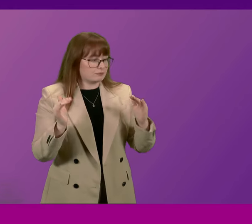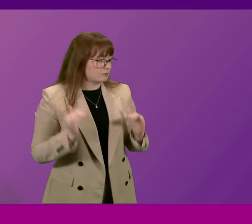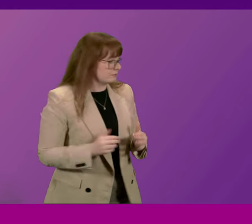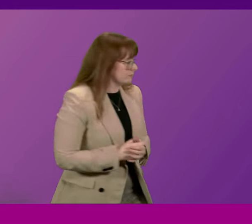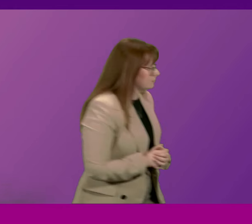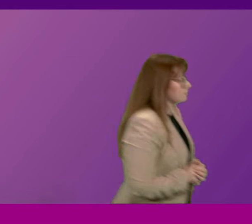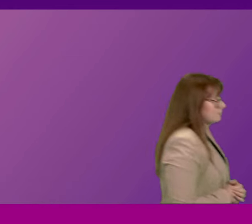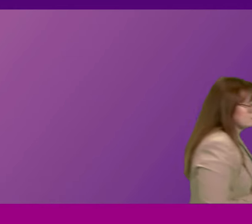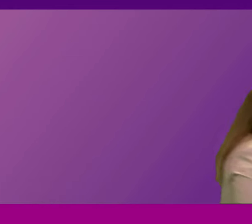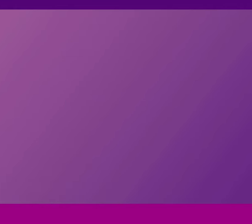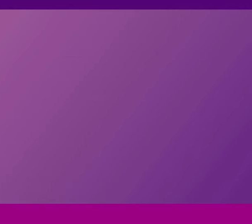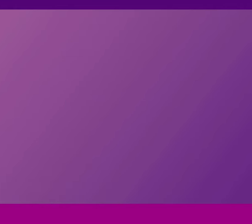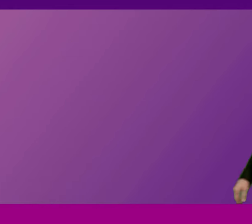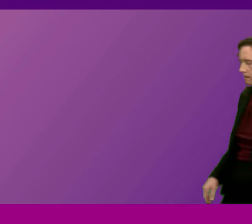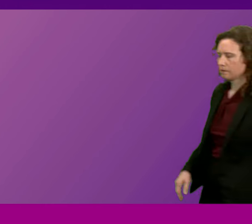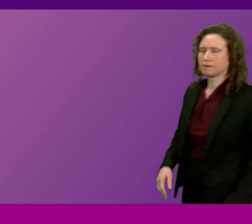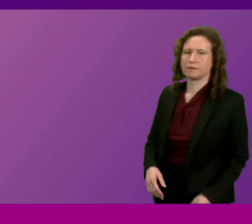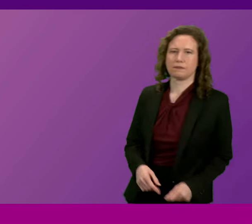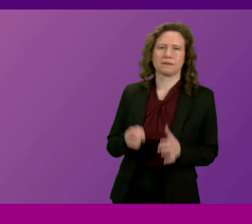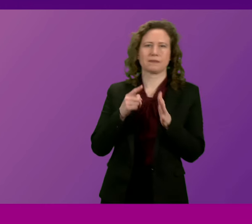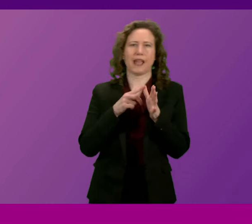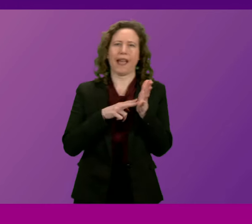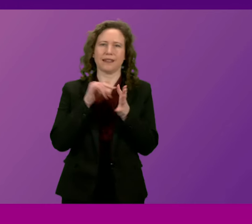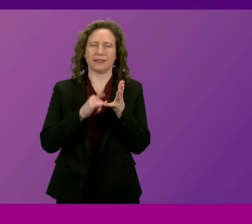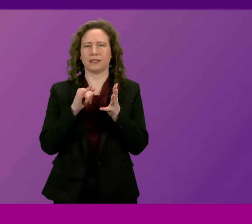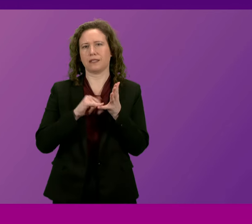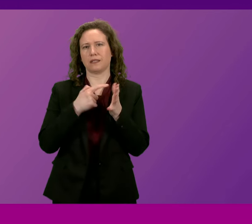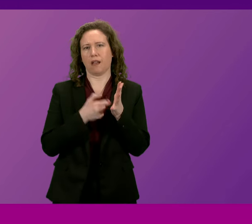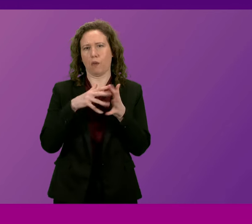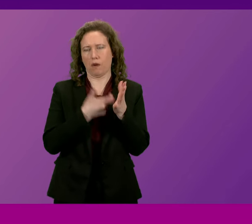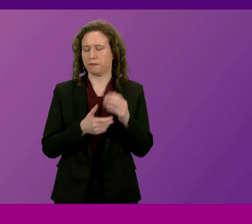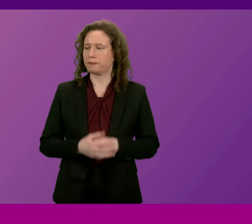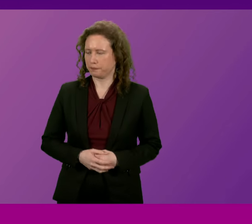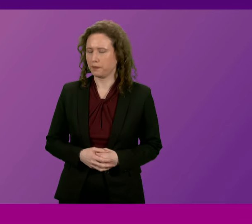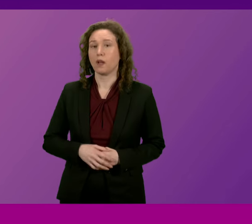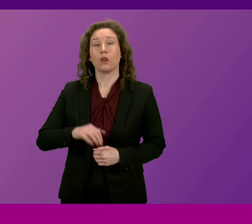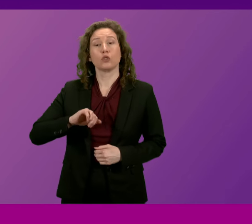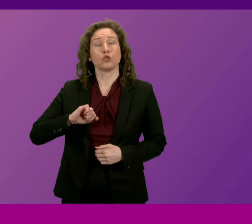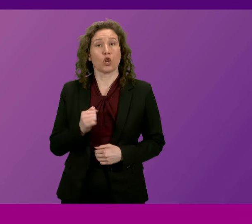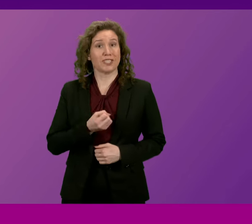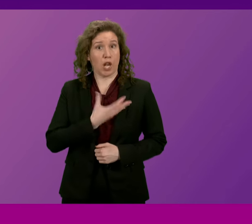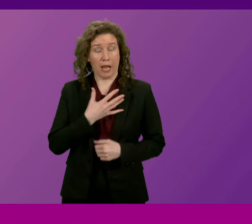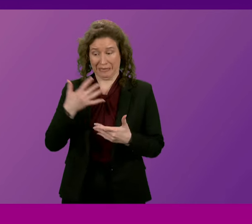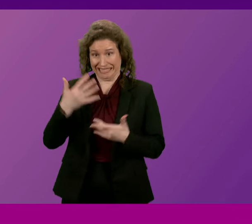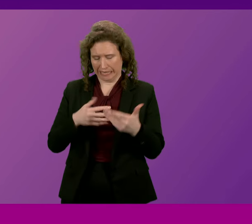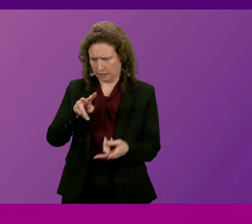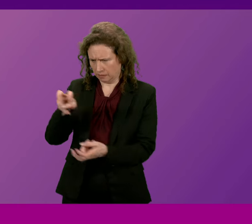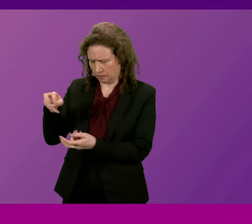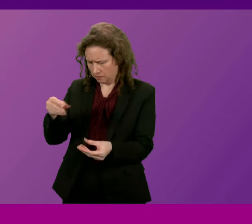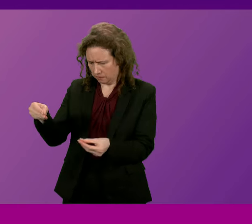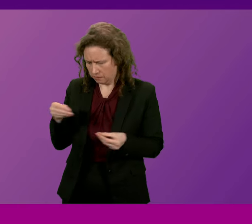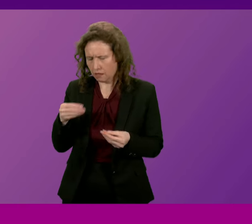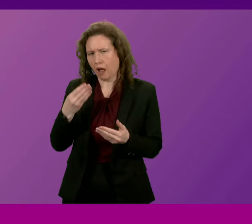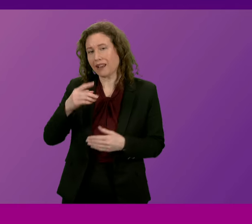Question number two, Anna Sarwar. Presenting officer, statistics obtained by Scottish Labour show that almost 9,000 Scots waited over